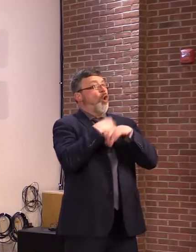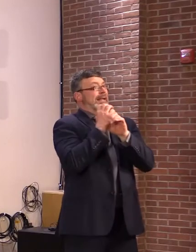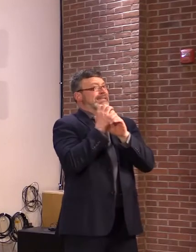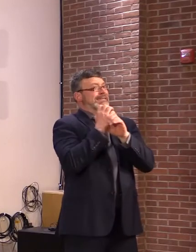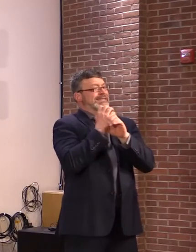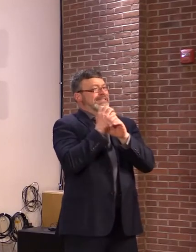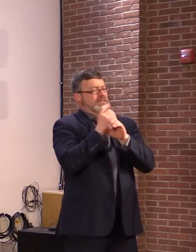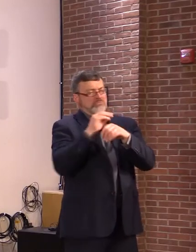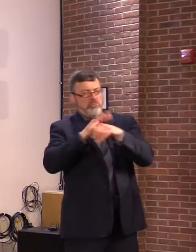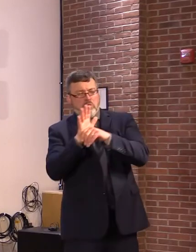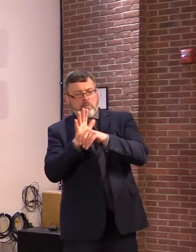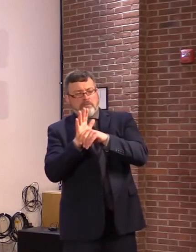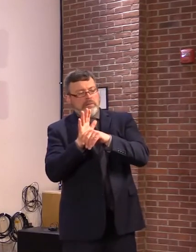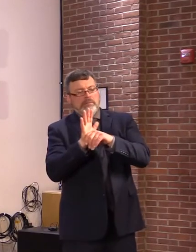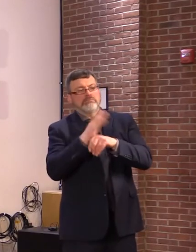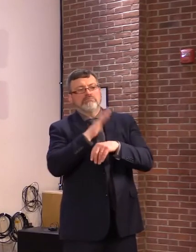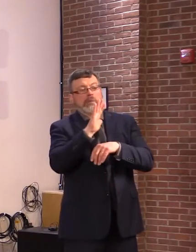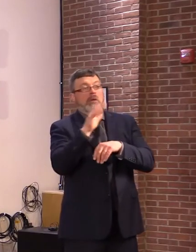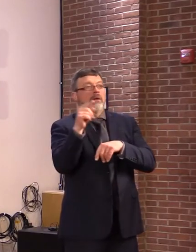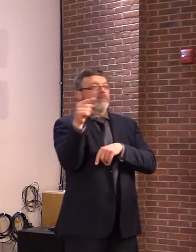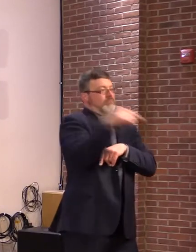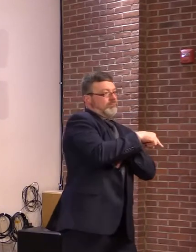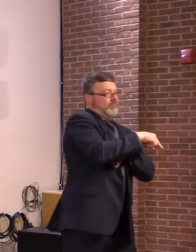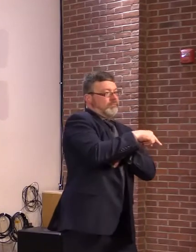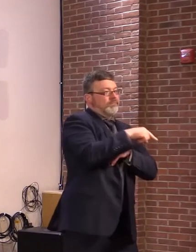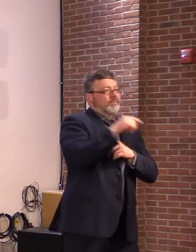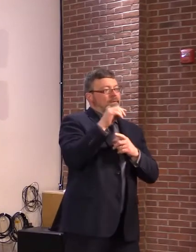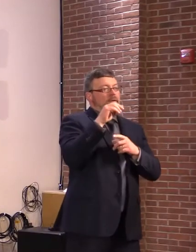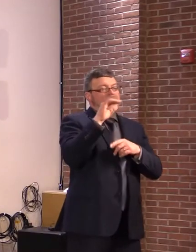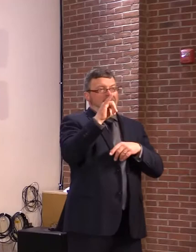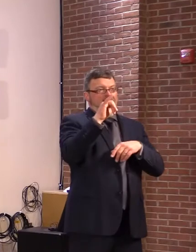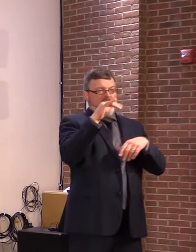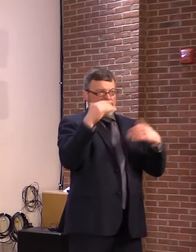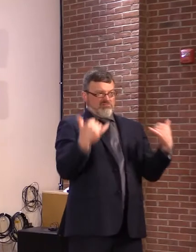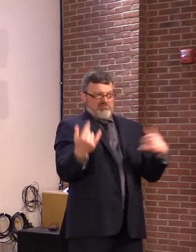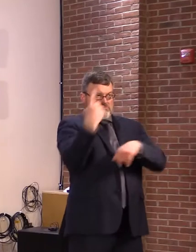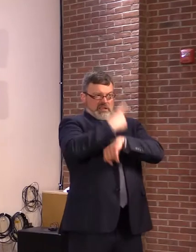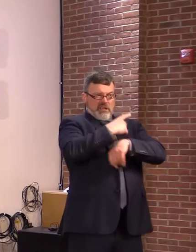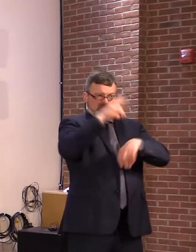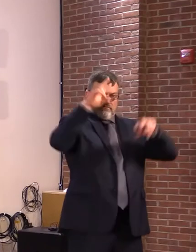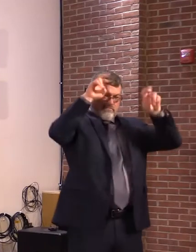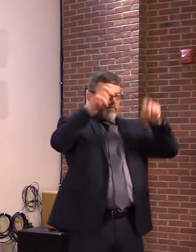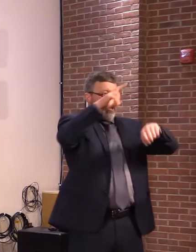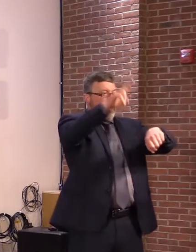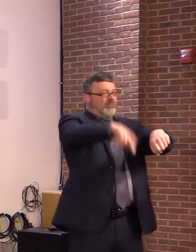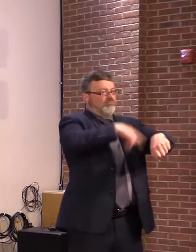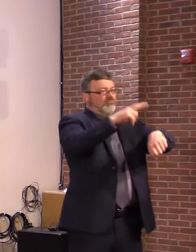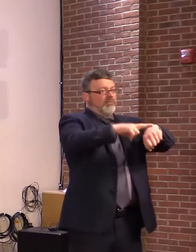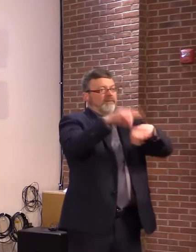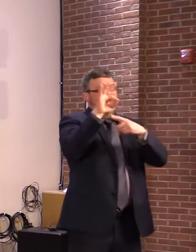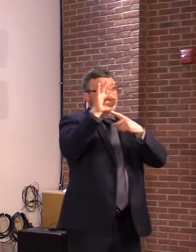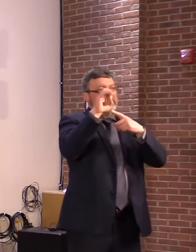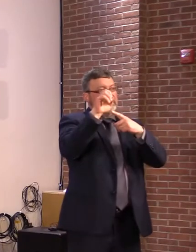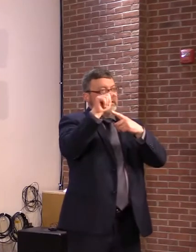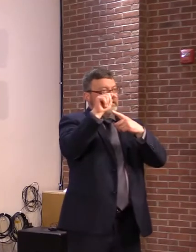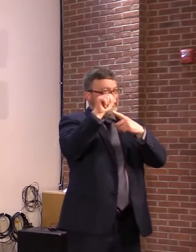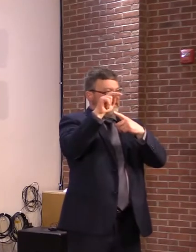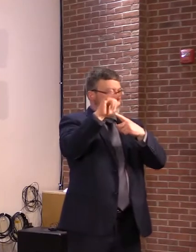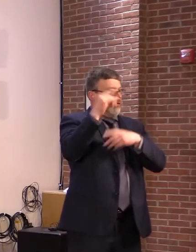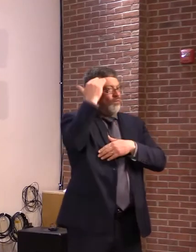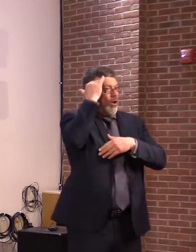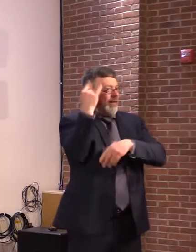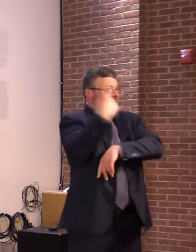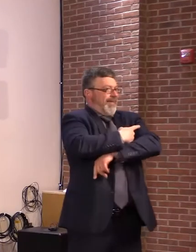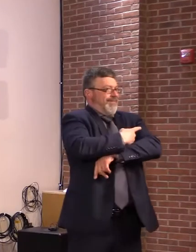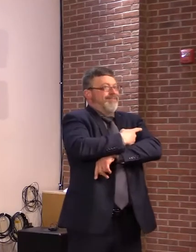an opportunity to recognize the dangers of this synthetic opioid which has killed many Vermonters and, in